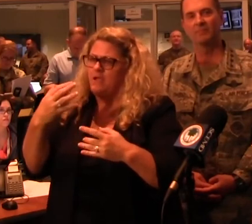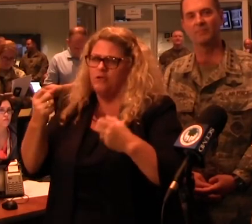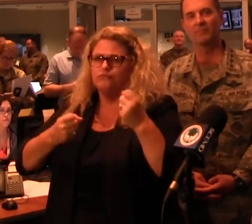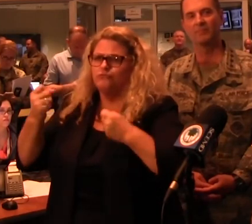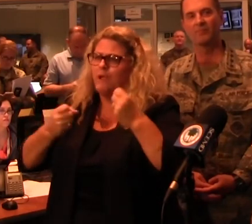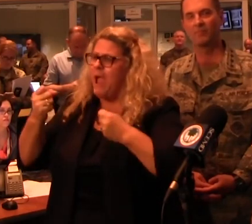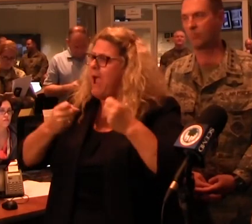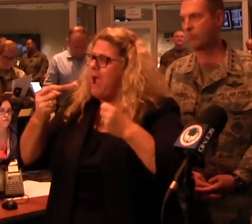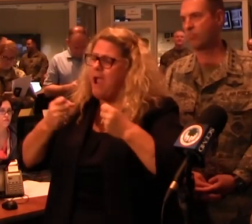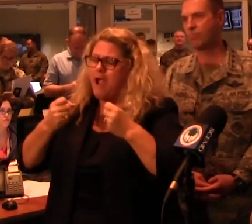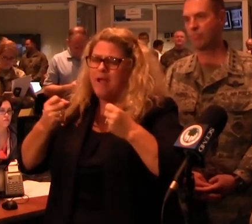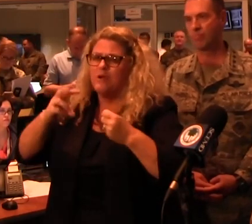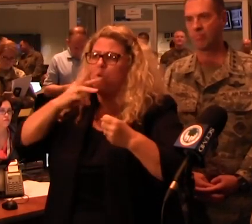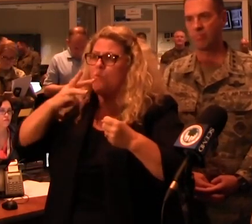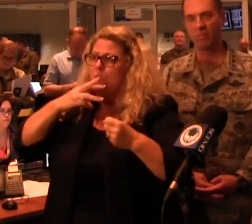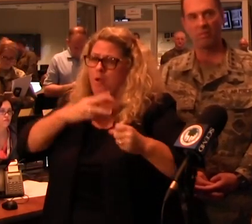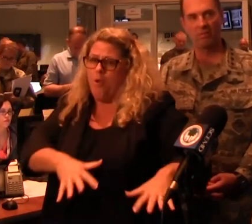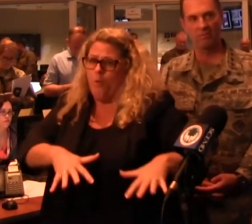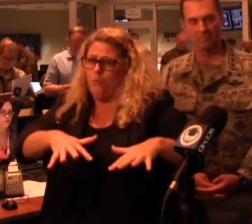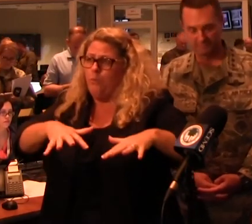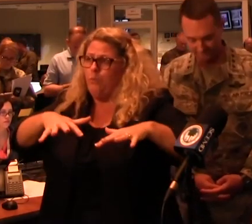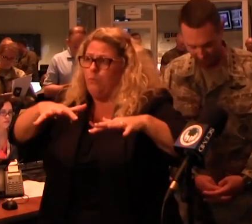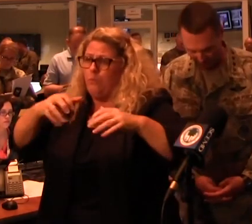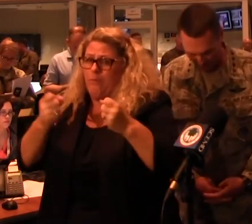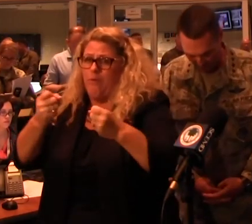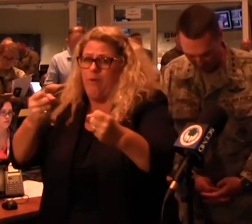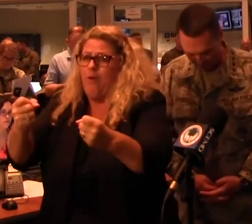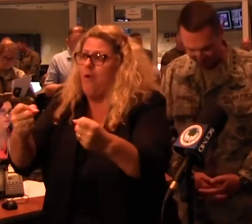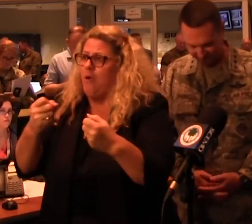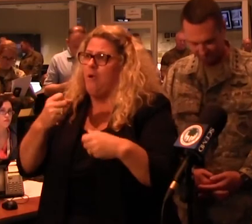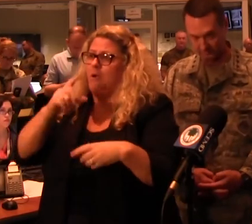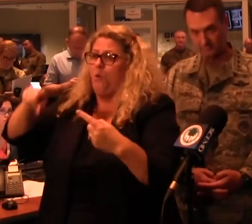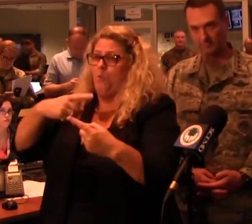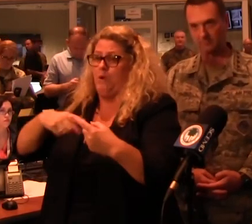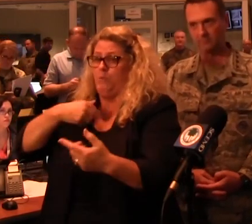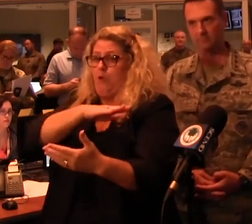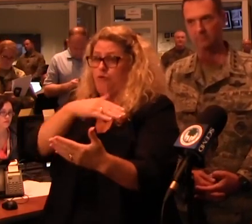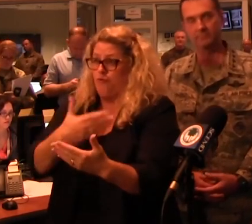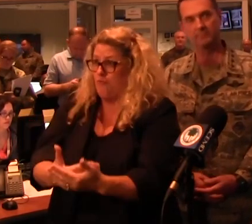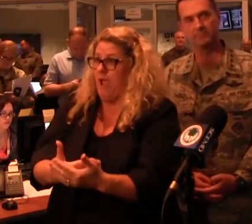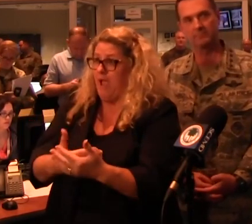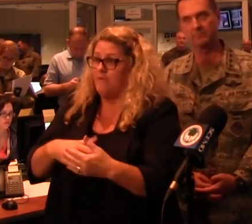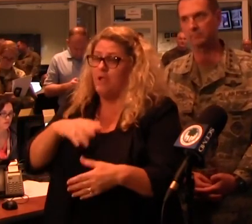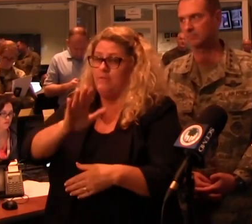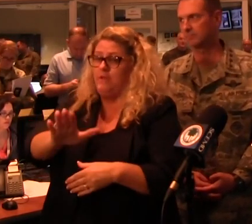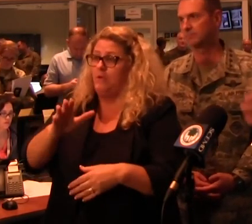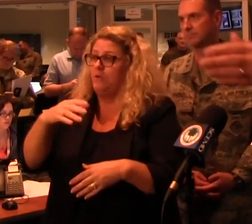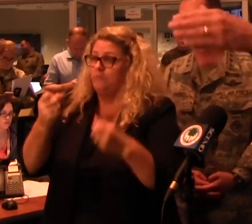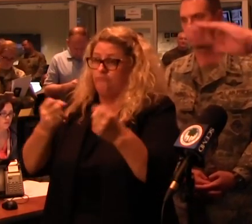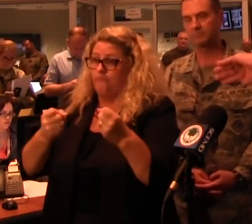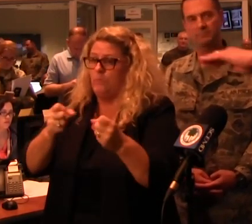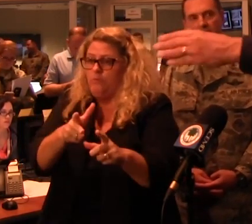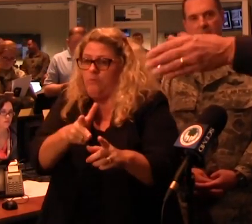overwhelmed by the water. And when we got there, the vehicle was off the side of the road, the low side of the road. The